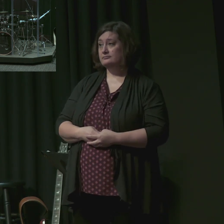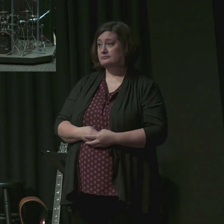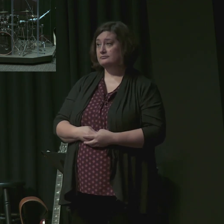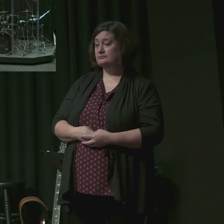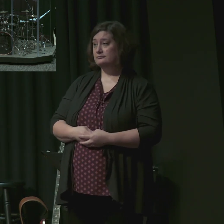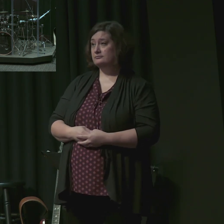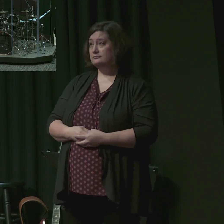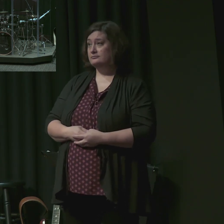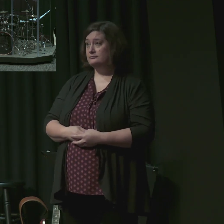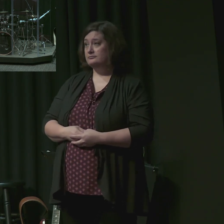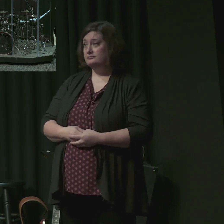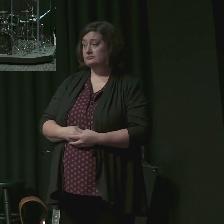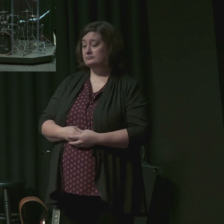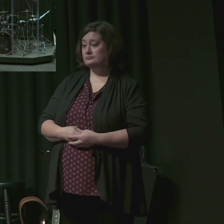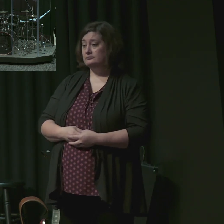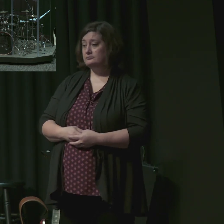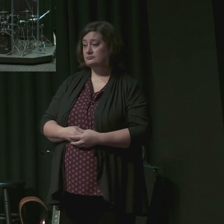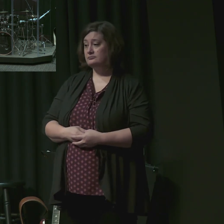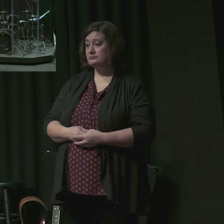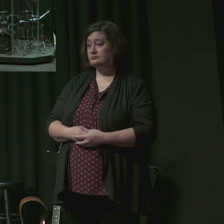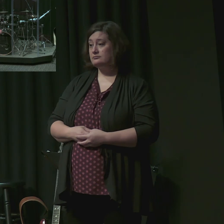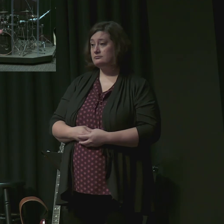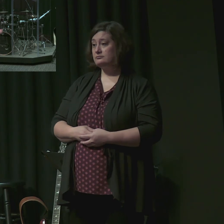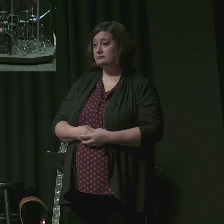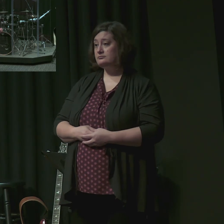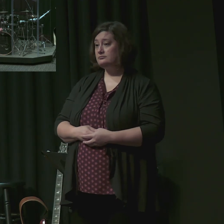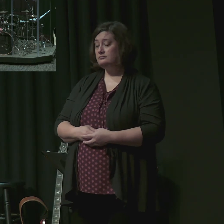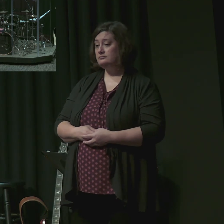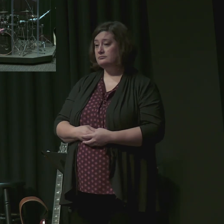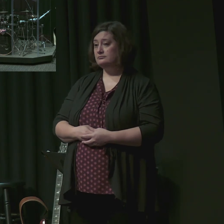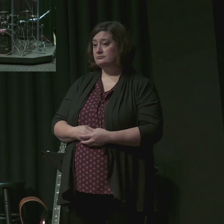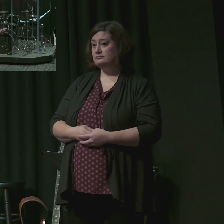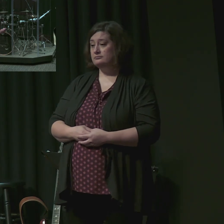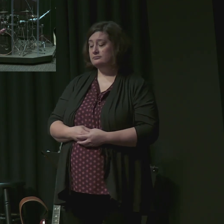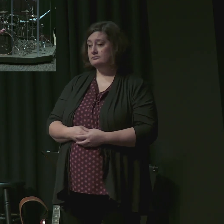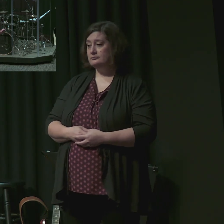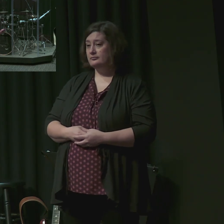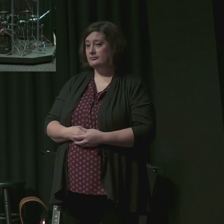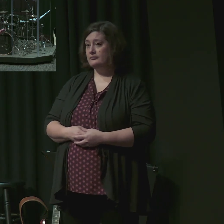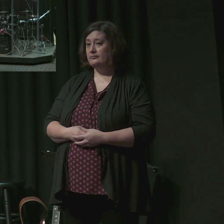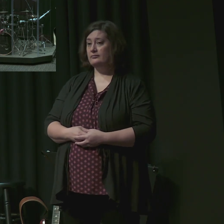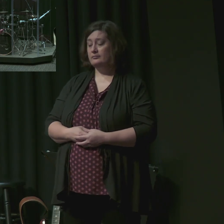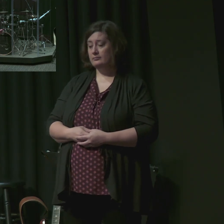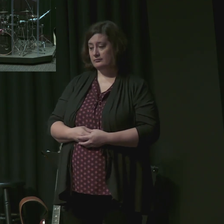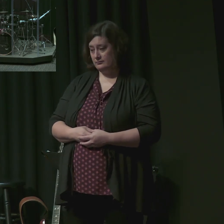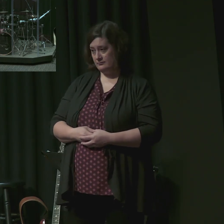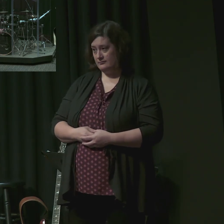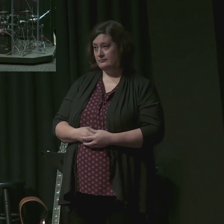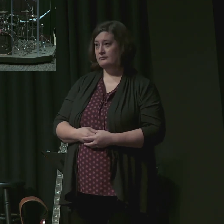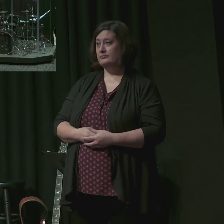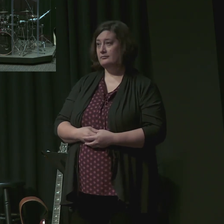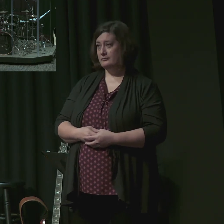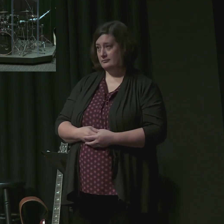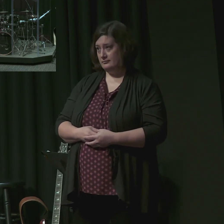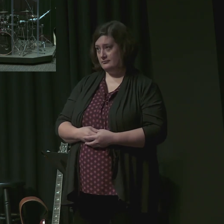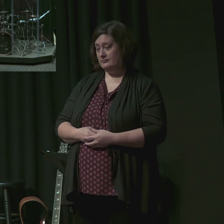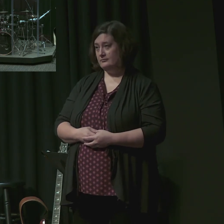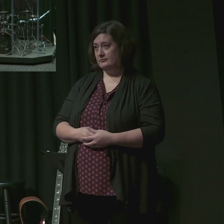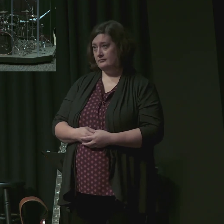I think you will see that it is not merely the inconveniences that attend to ministry, but the great